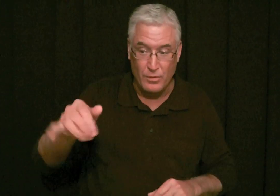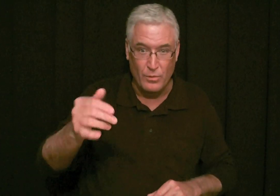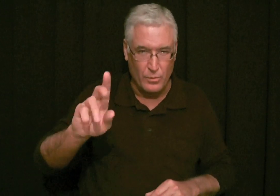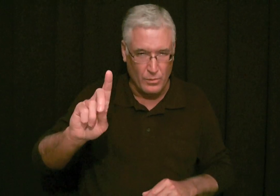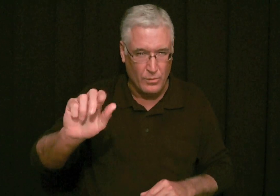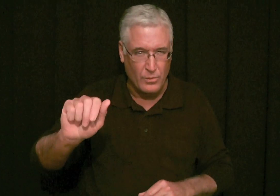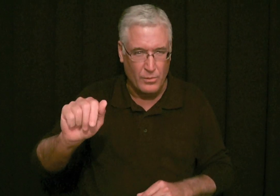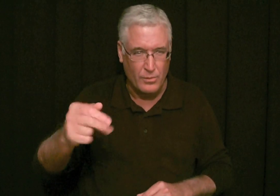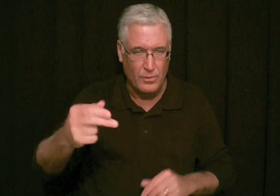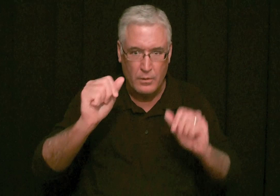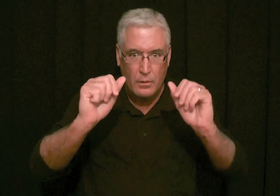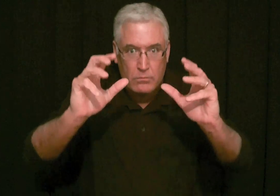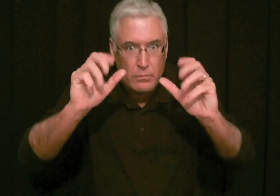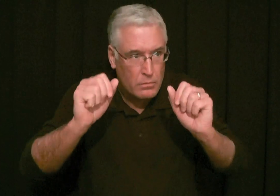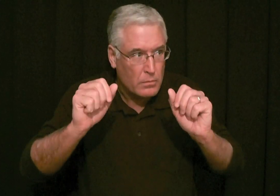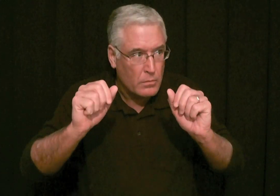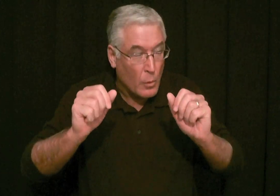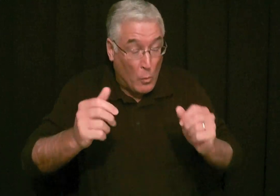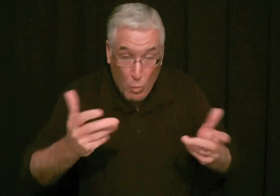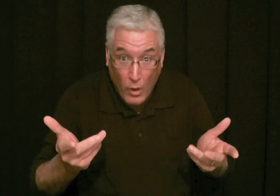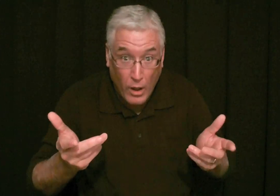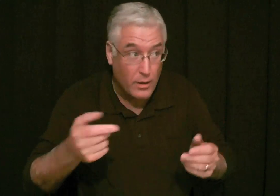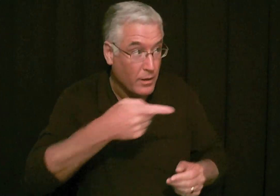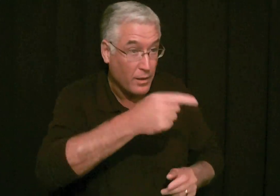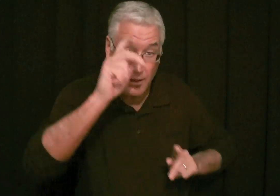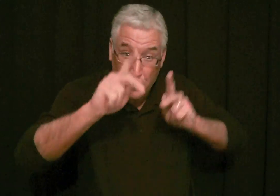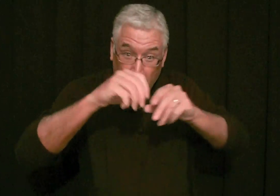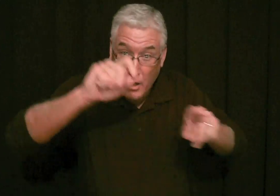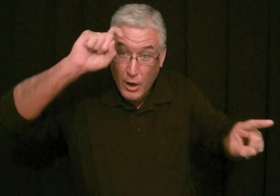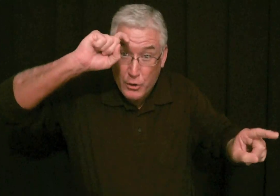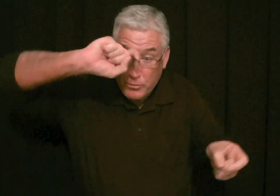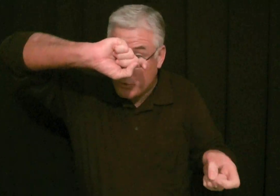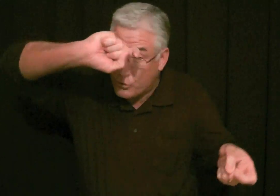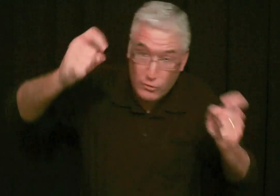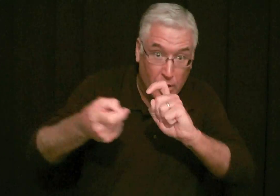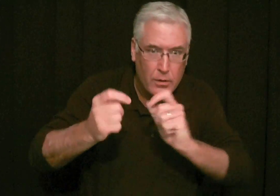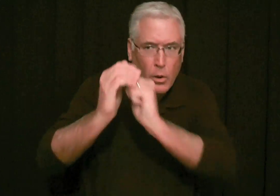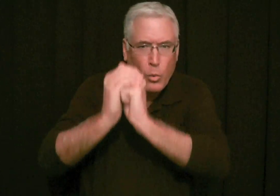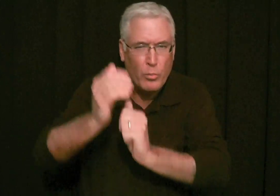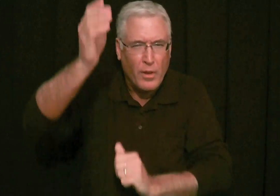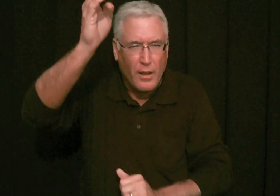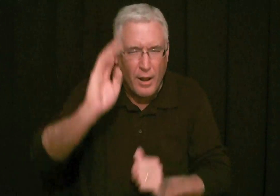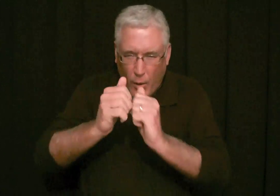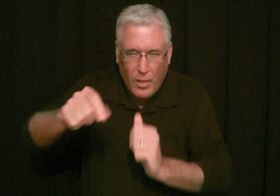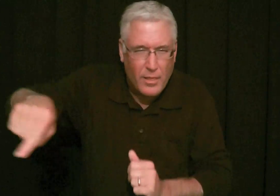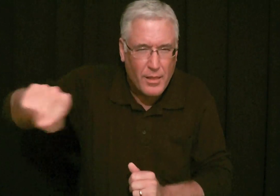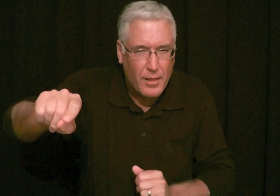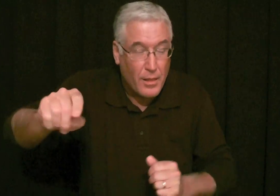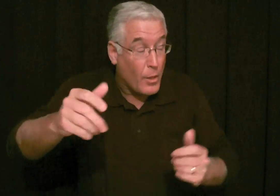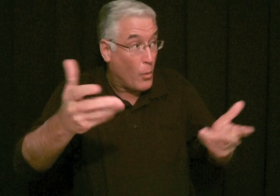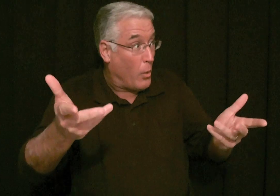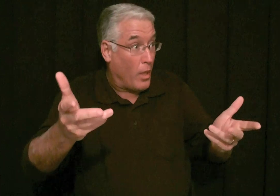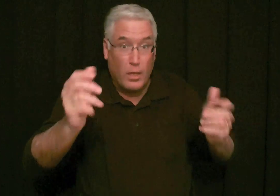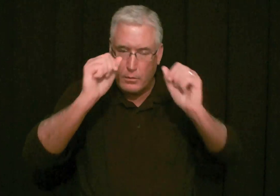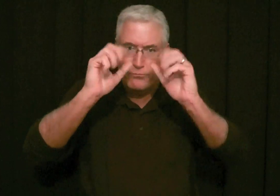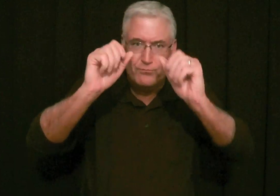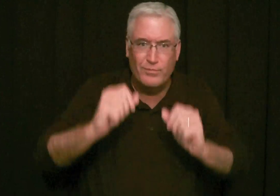The people of Judah, wow, they were astonished. They were just astonished that the people of Egypt had changed so much in